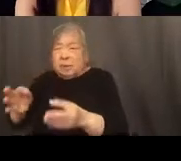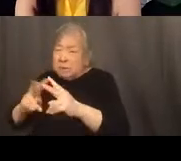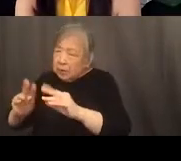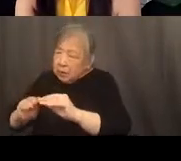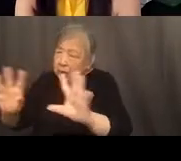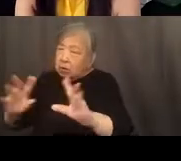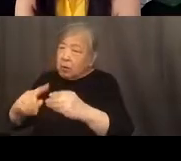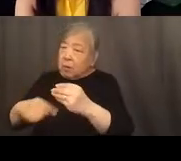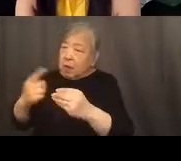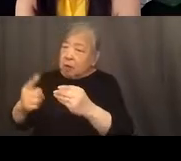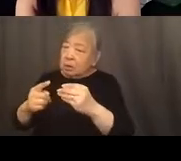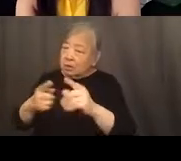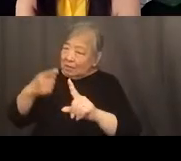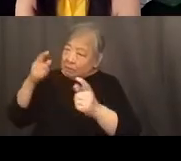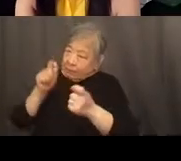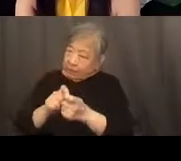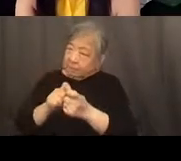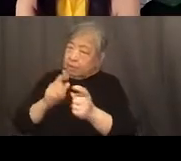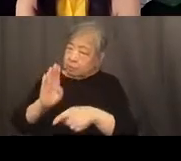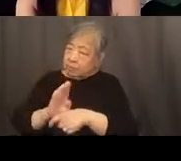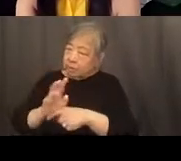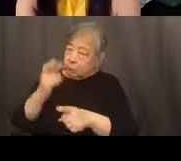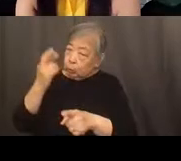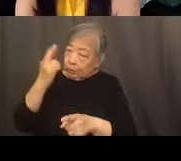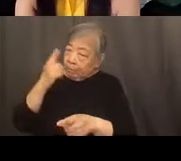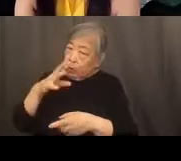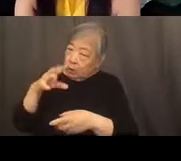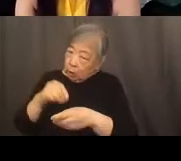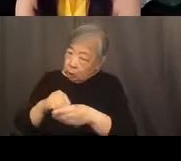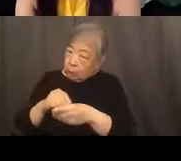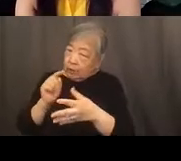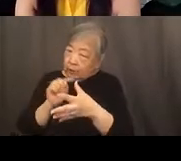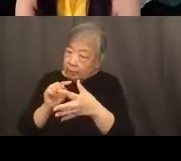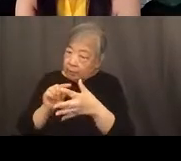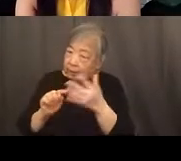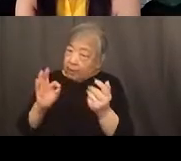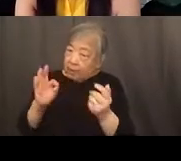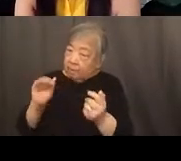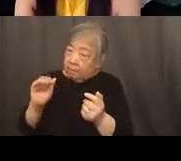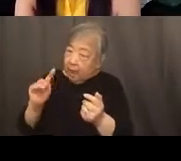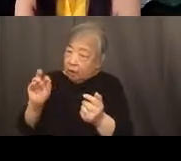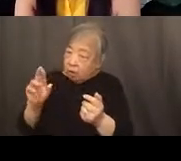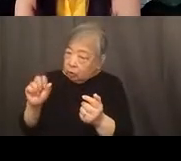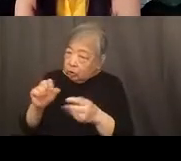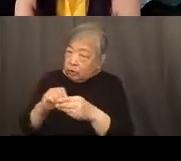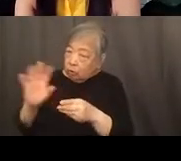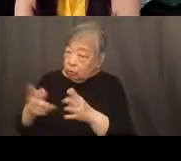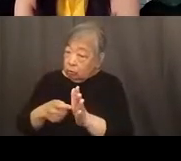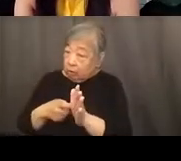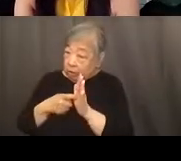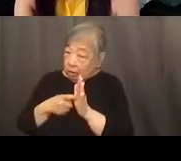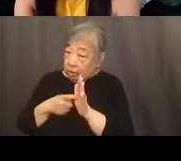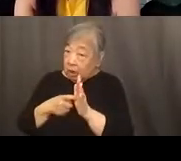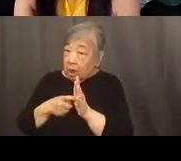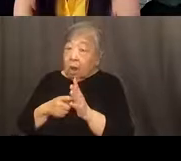the specific business reasons for including certain factors in your criteria. And what